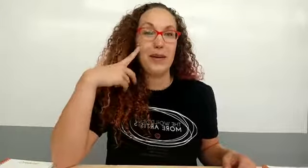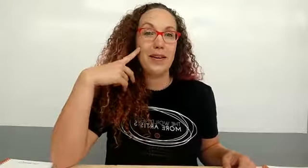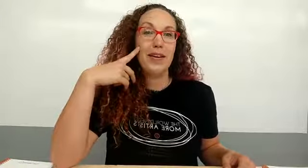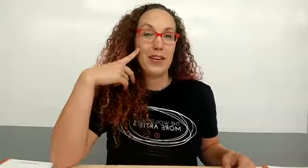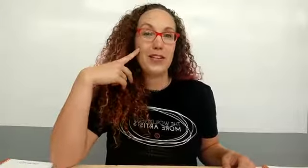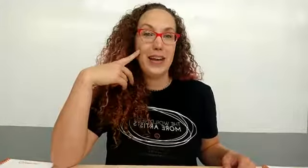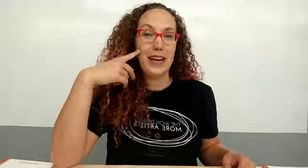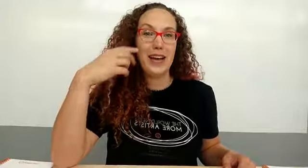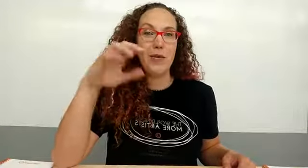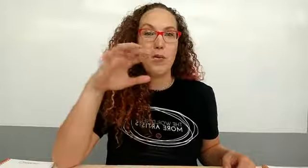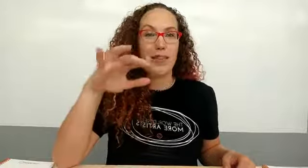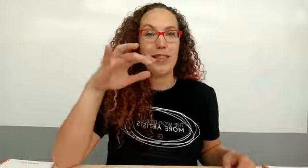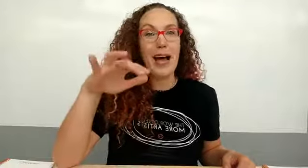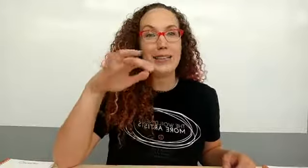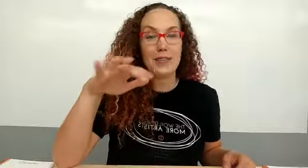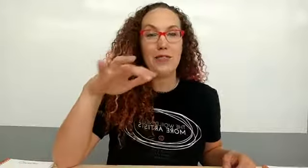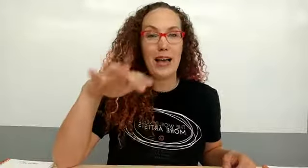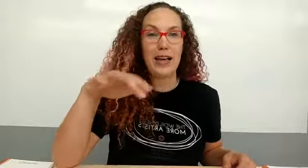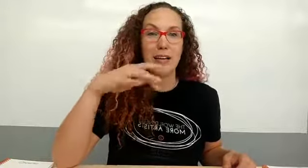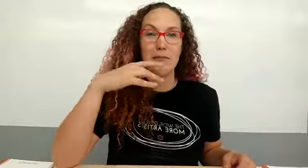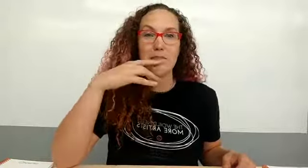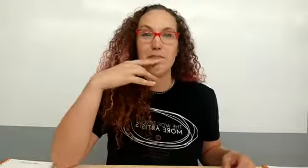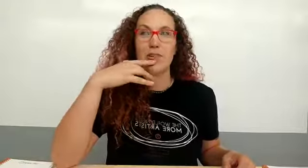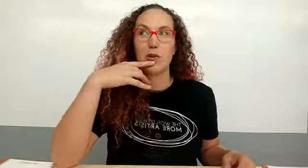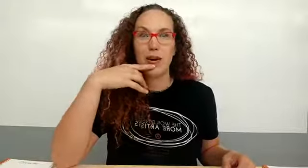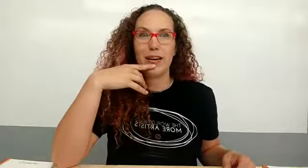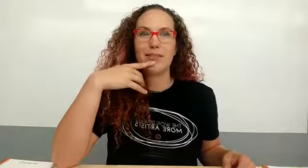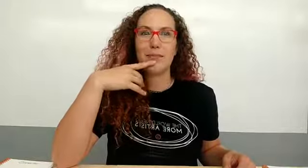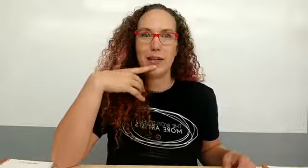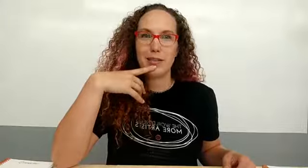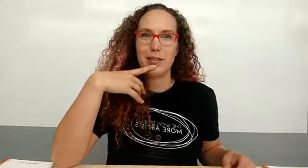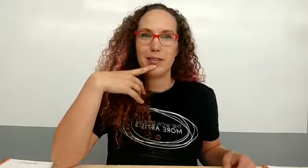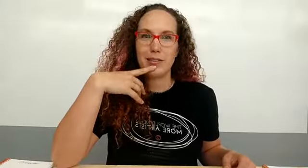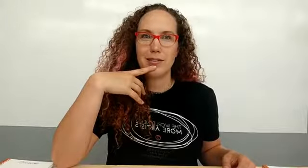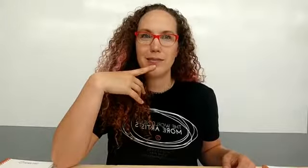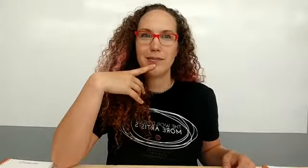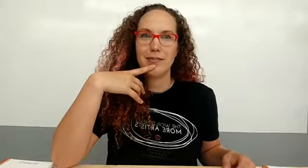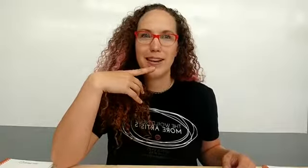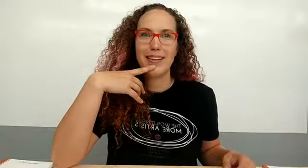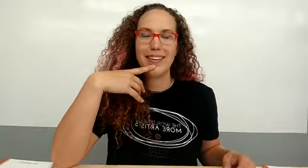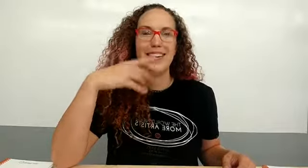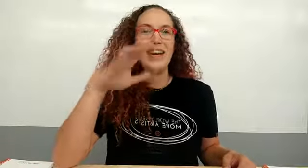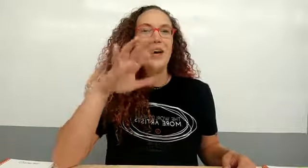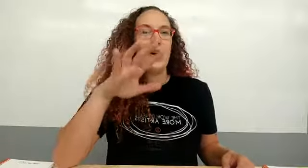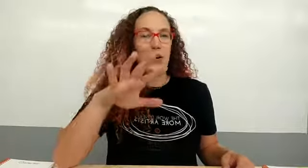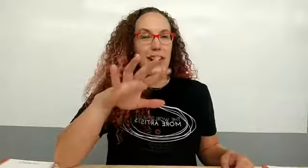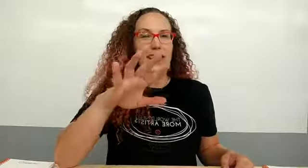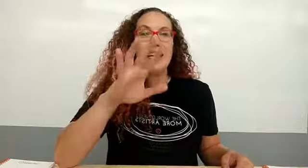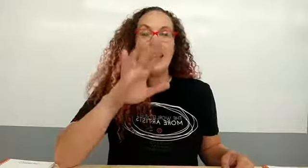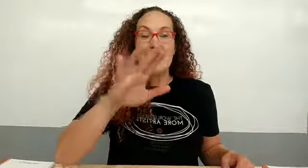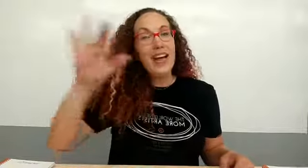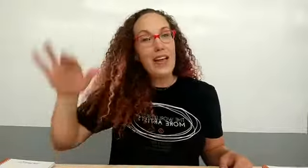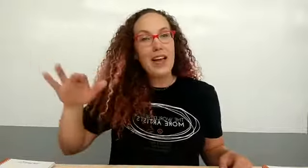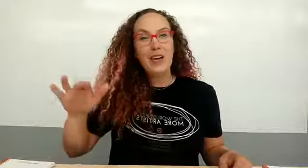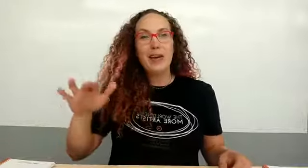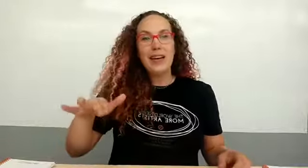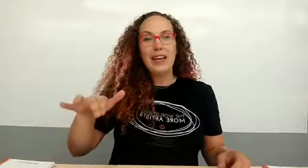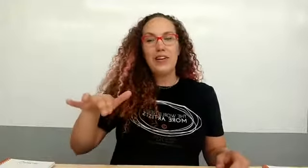good time with lots of like great pictures right all right and then i don't want to give